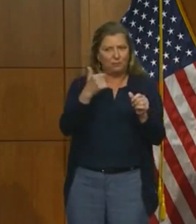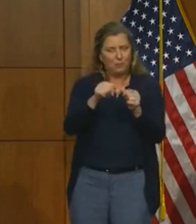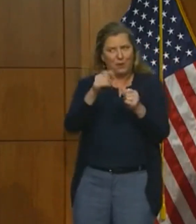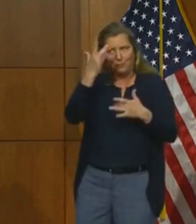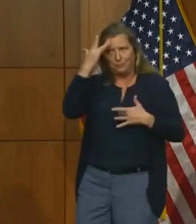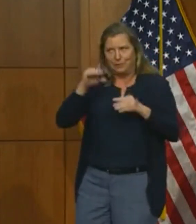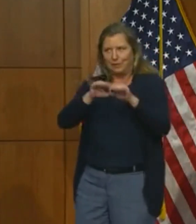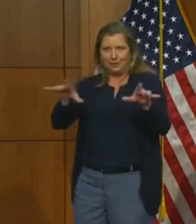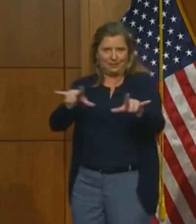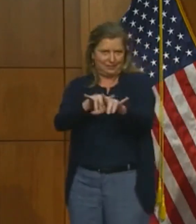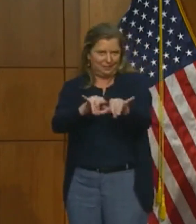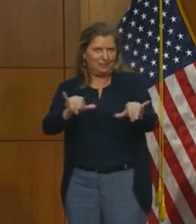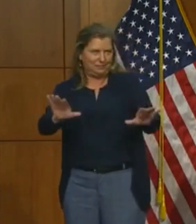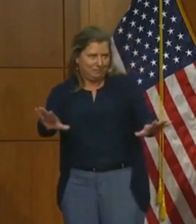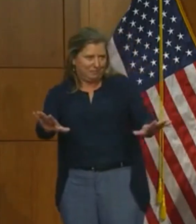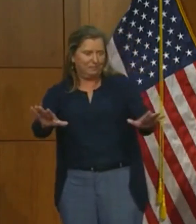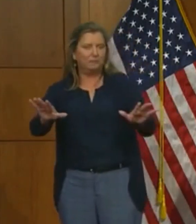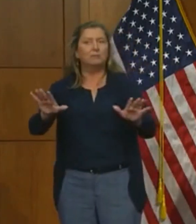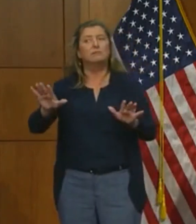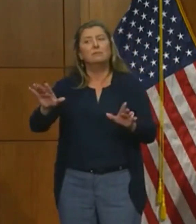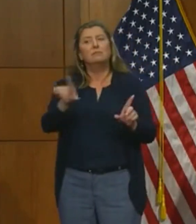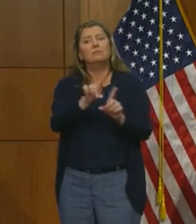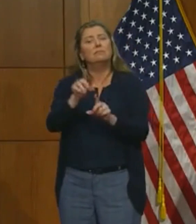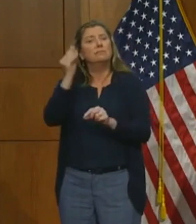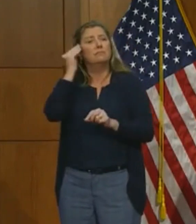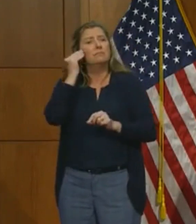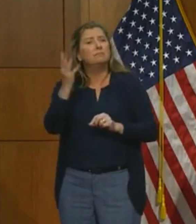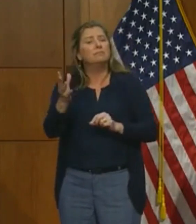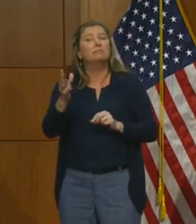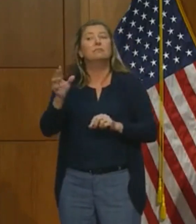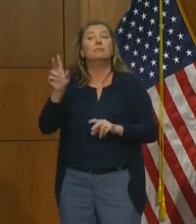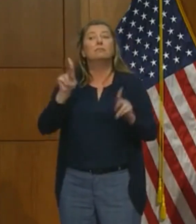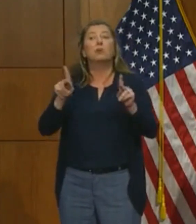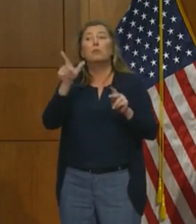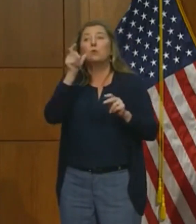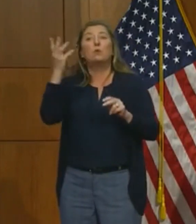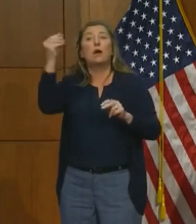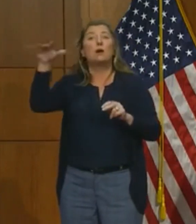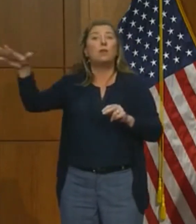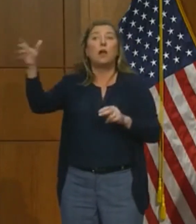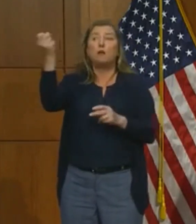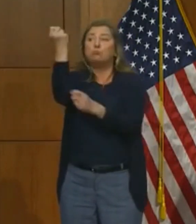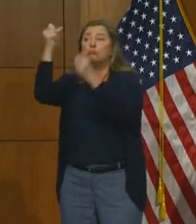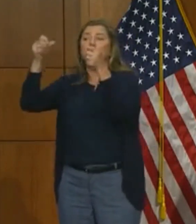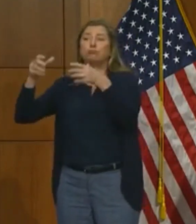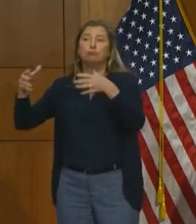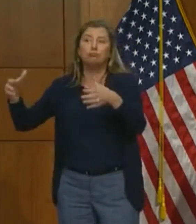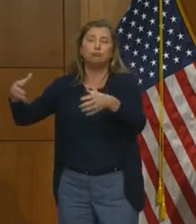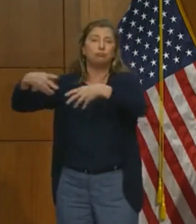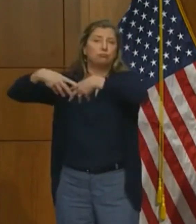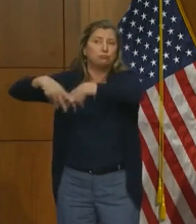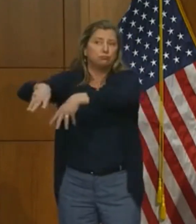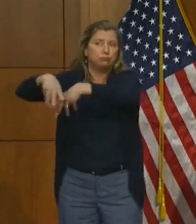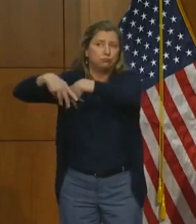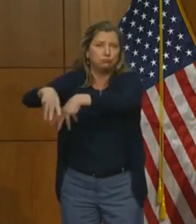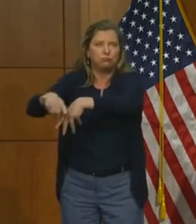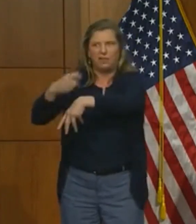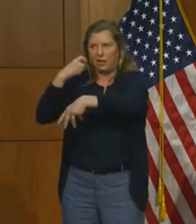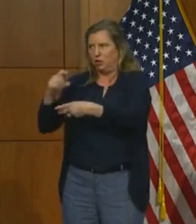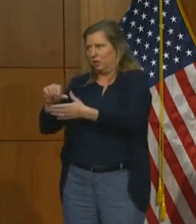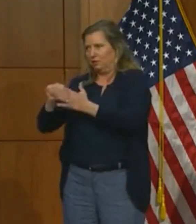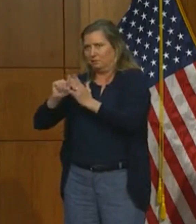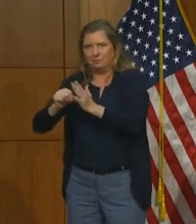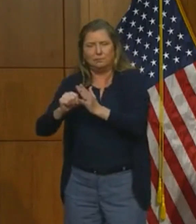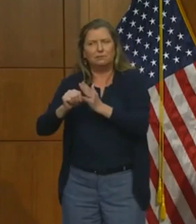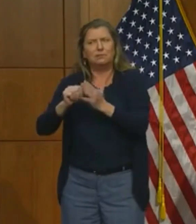And as a side note, I would urge all of those protests that I previously did to remember to wear